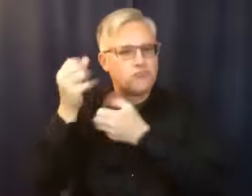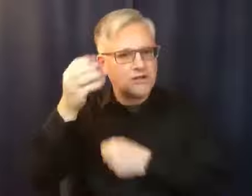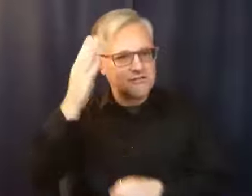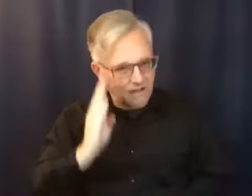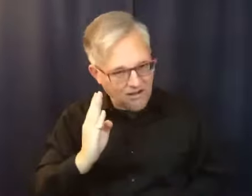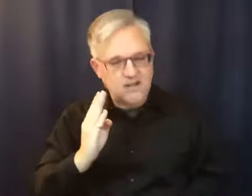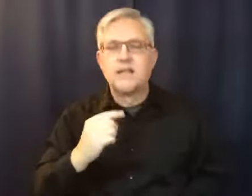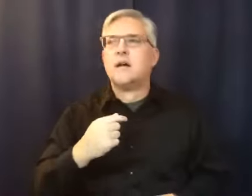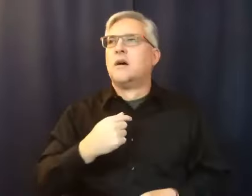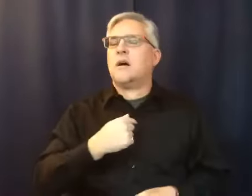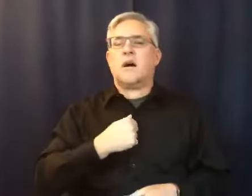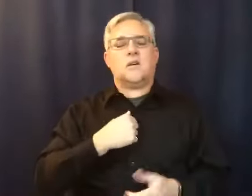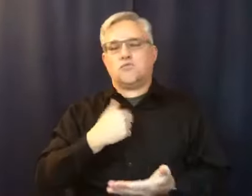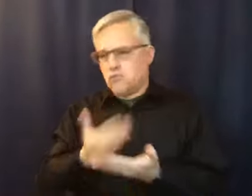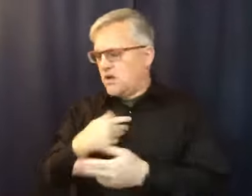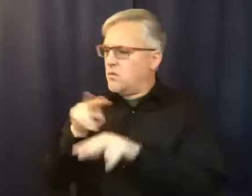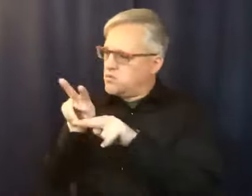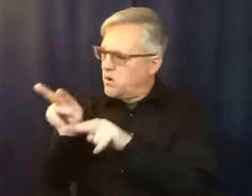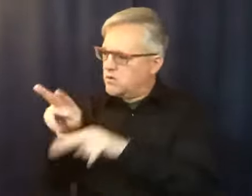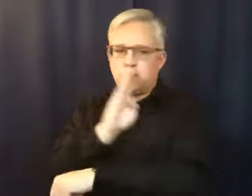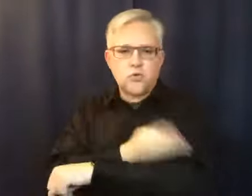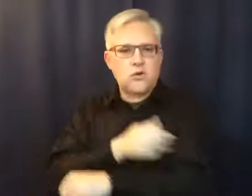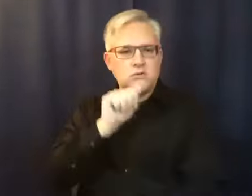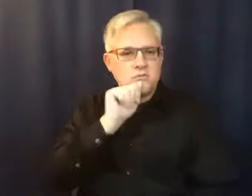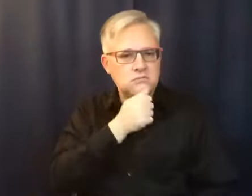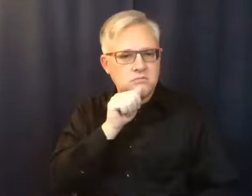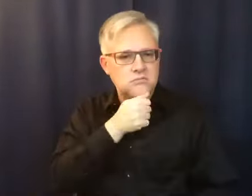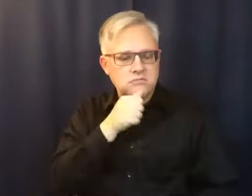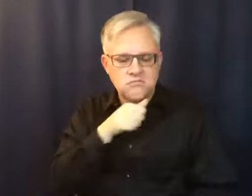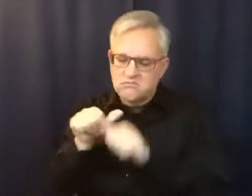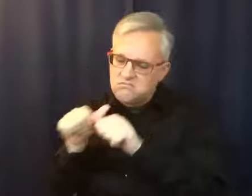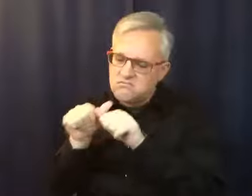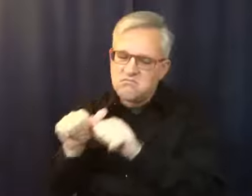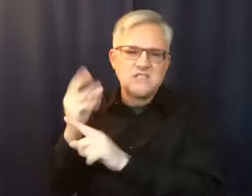suffer for six months, where she was in so much pain.